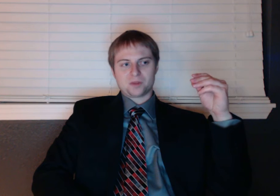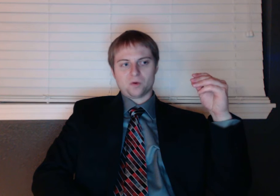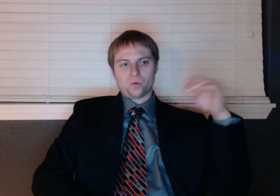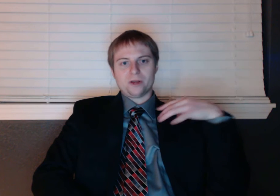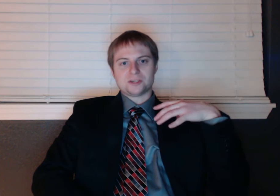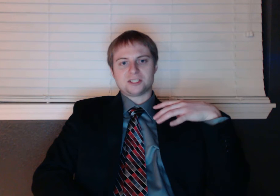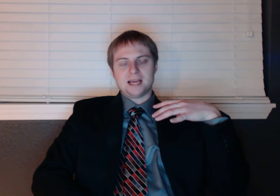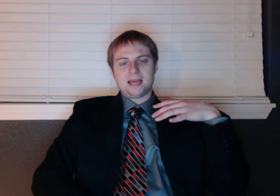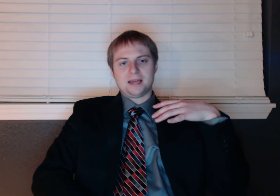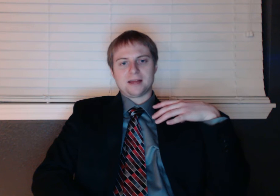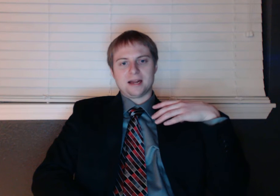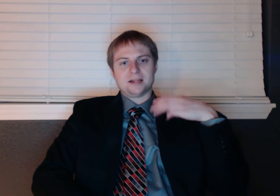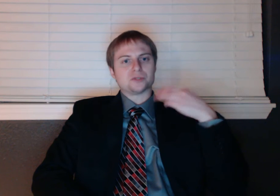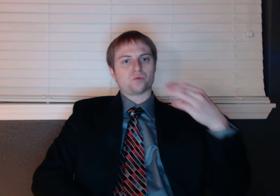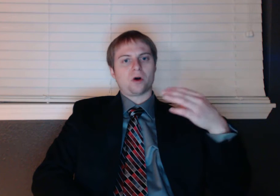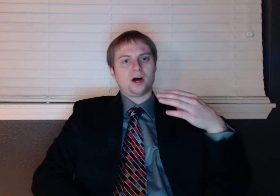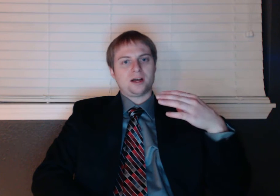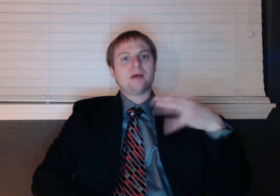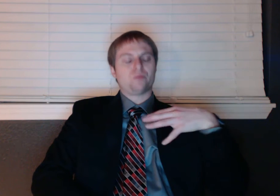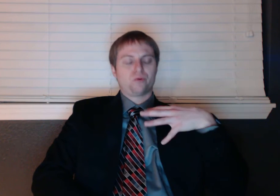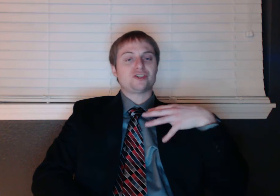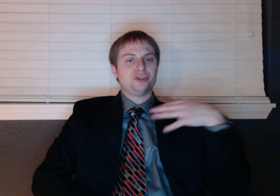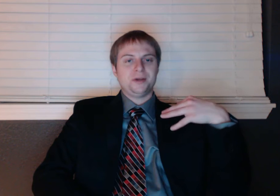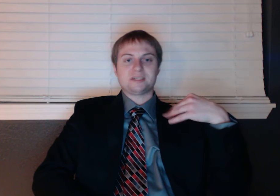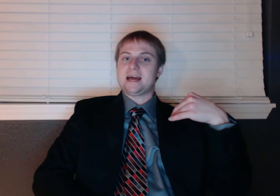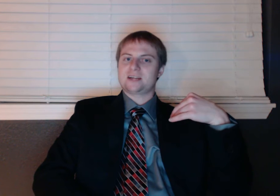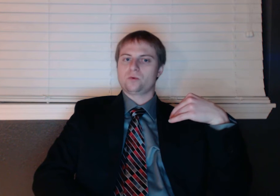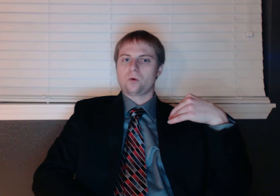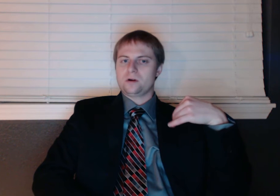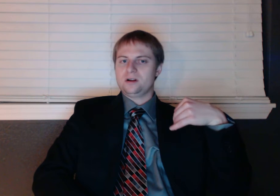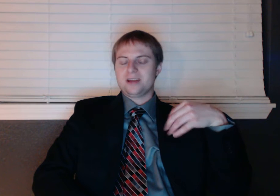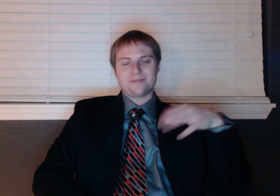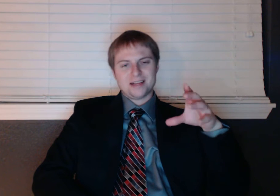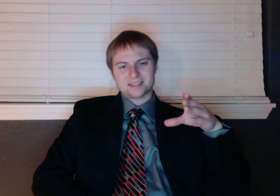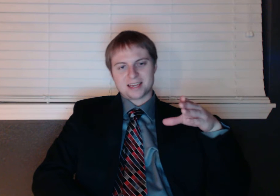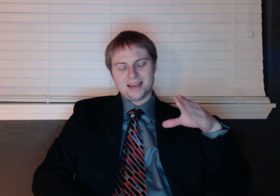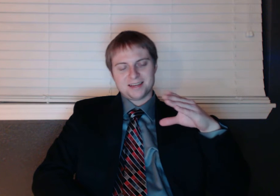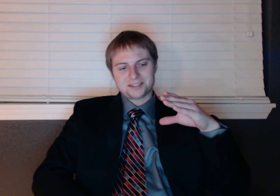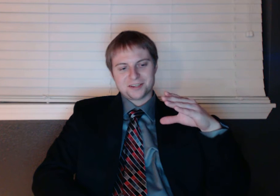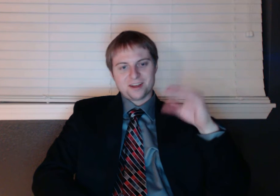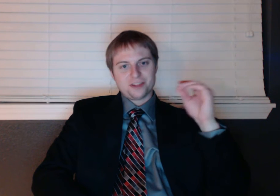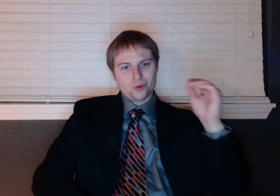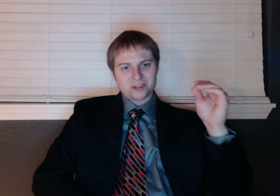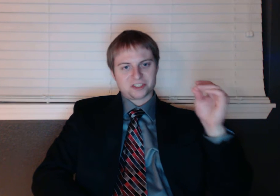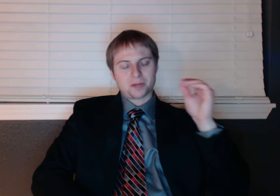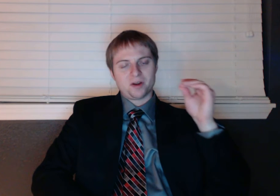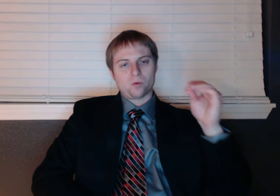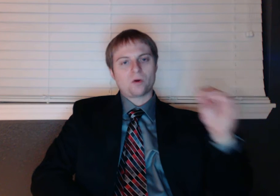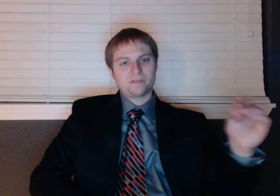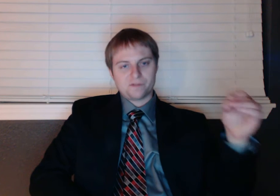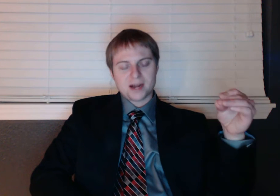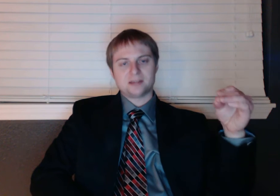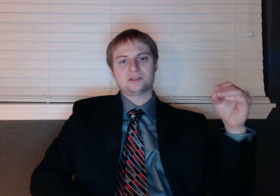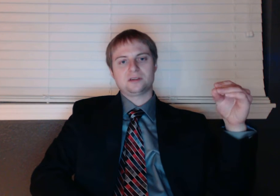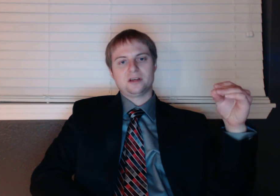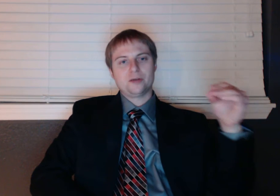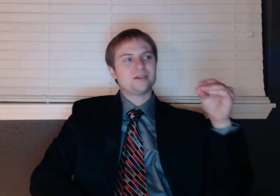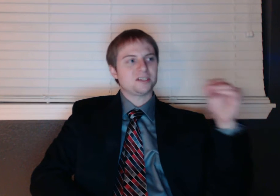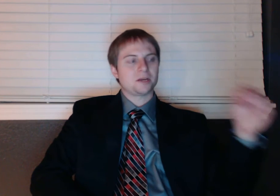we are saying that it is wrong Russia doing this act of war. If that's the case, the U.S. has committed a war on France. The U.S.